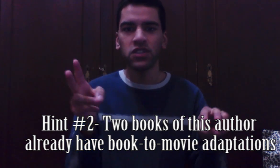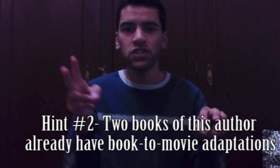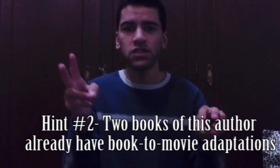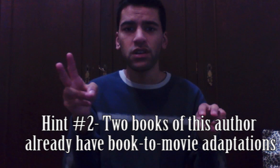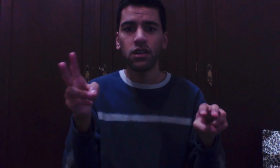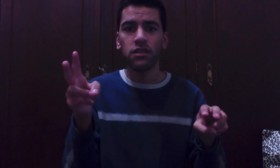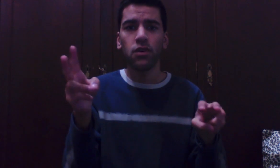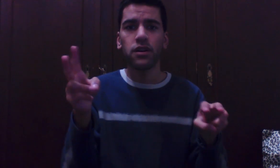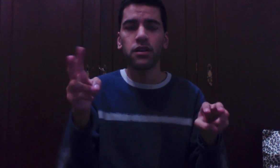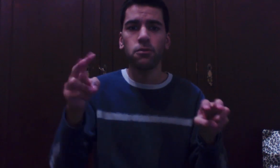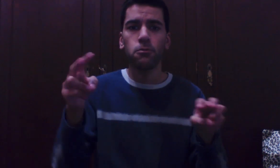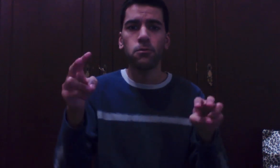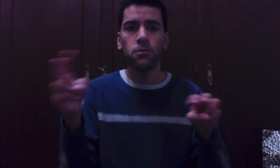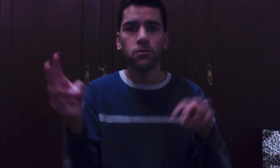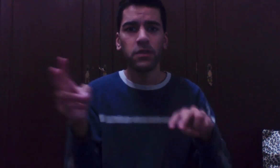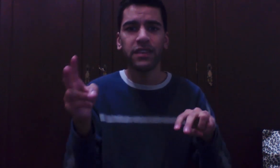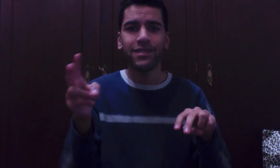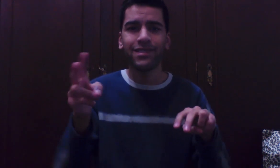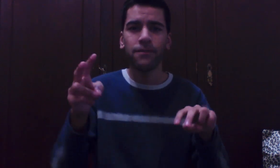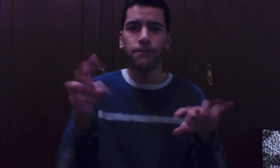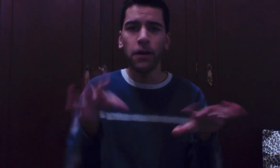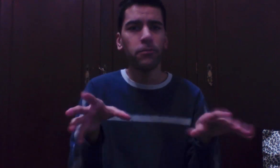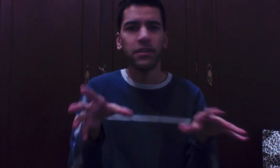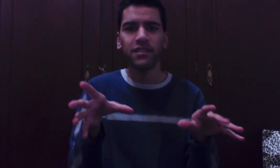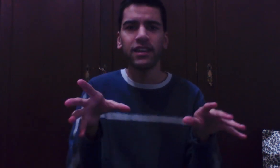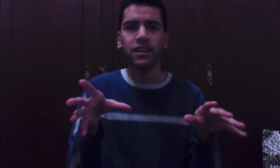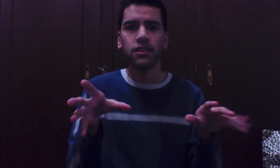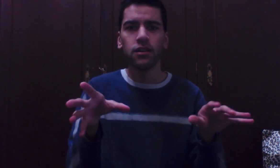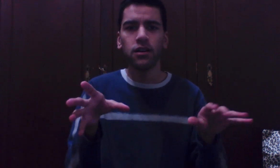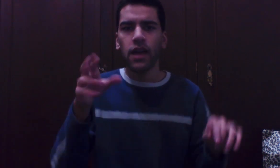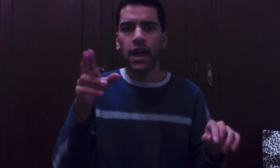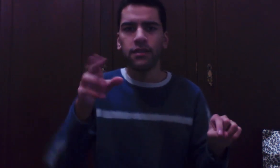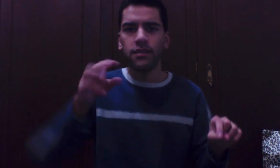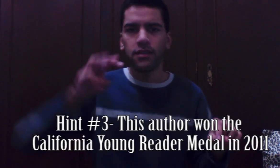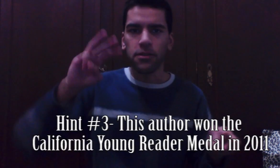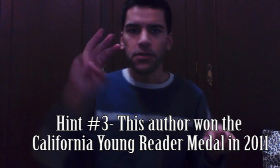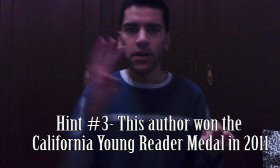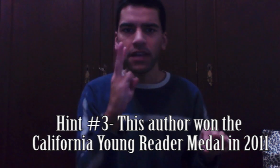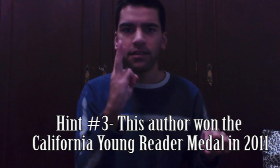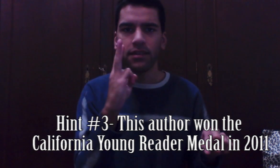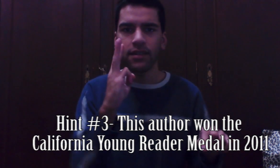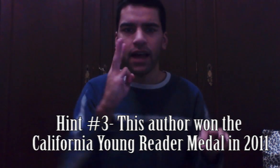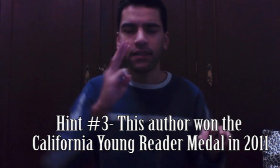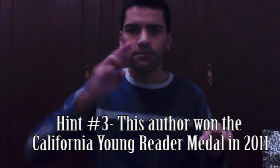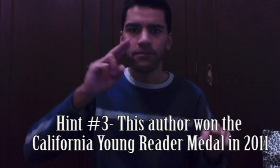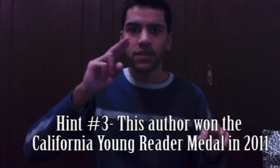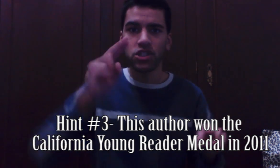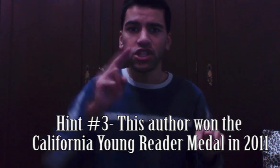they were released very recently and the third hint is that she